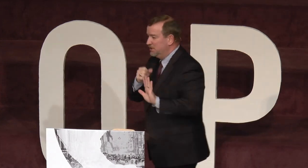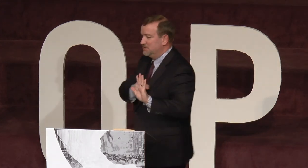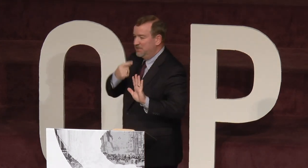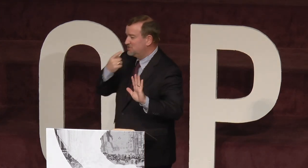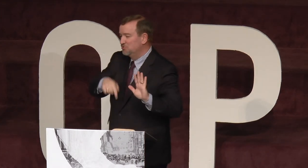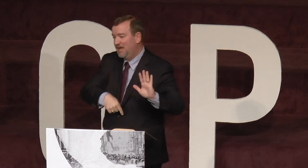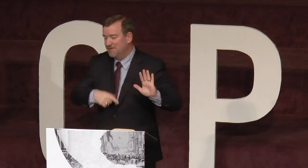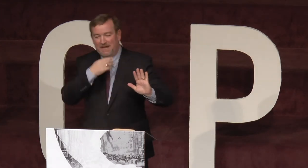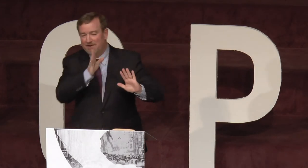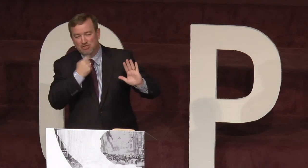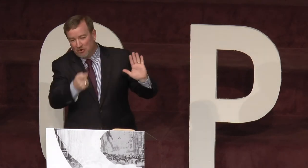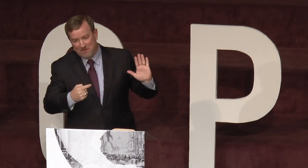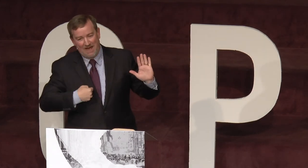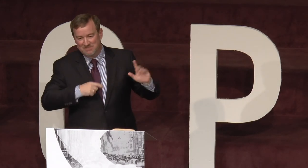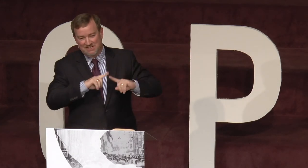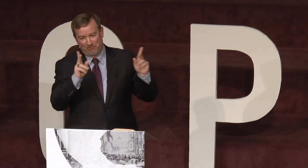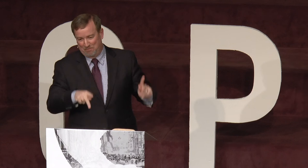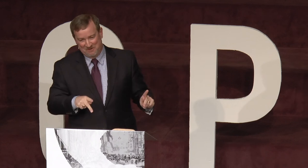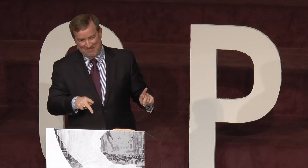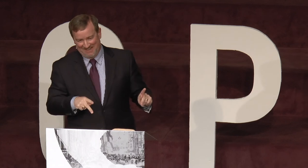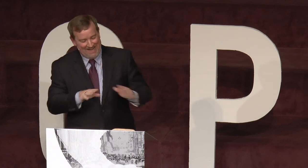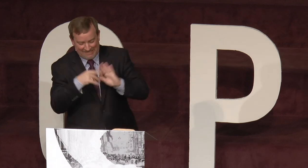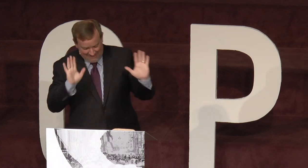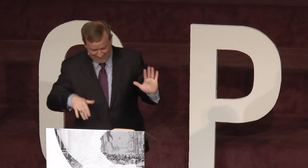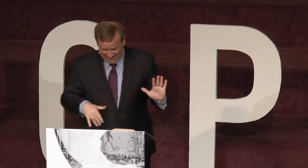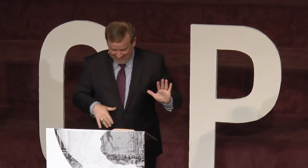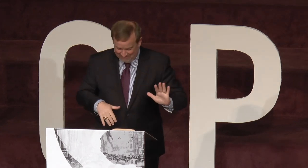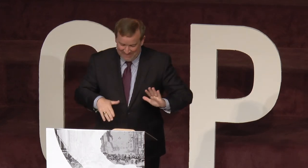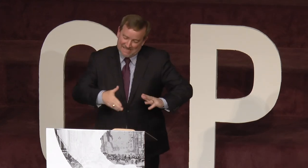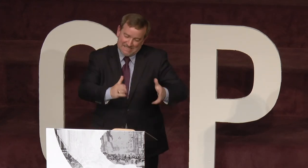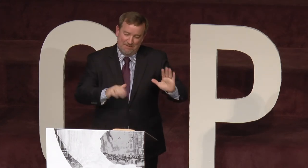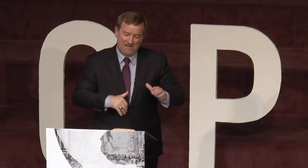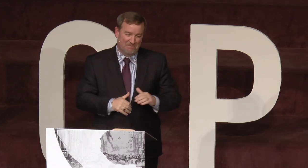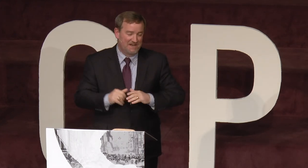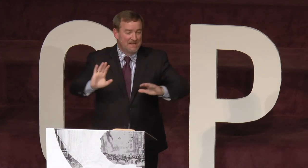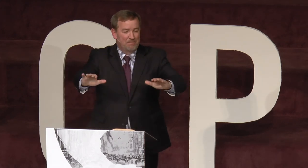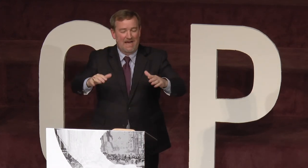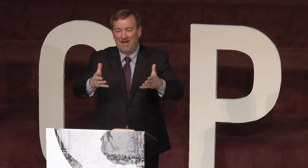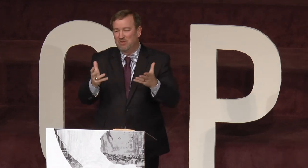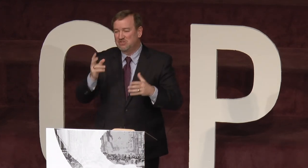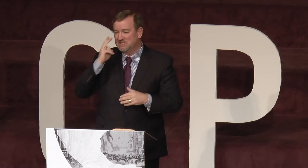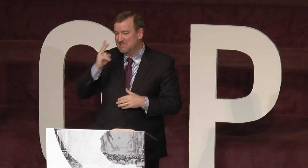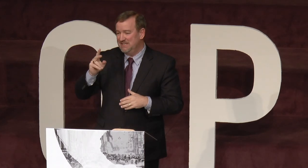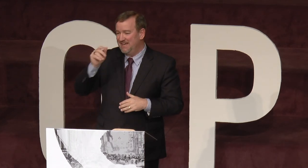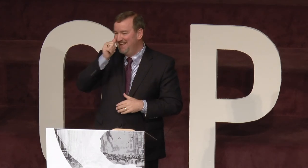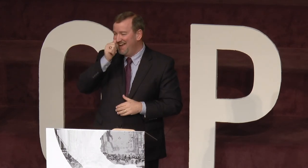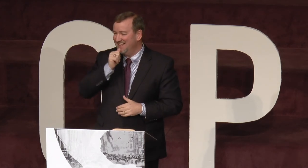Please don't tell him. I never told him I was a different person. I didn't tell him. I just let him go. But I want you to see Alan